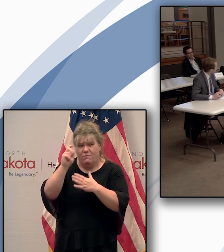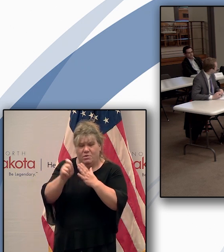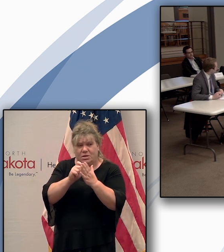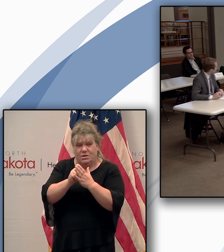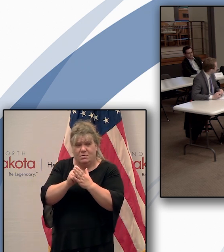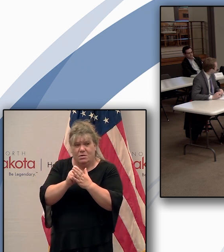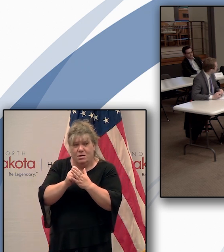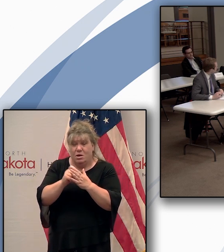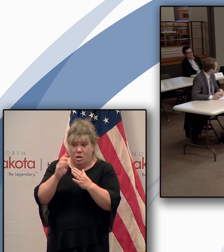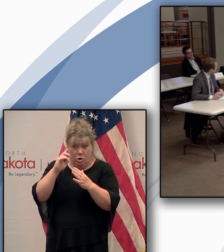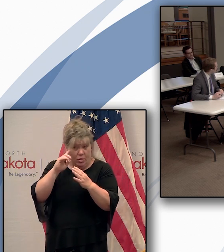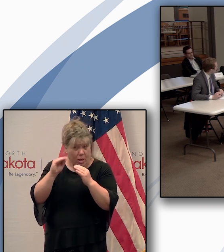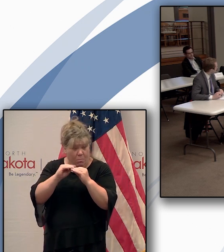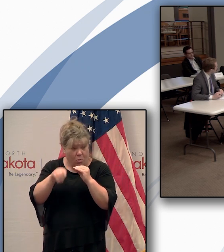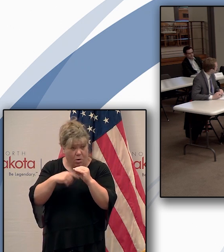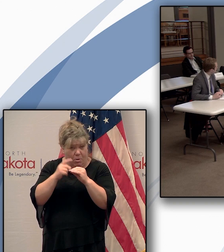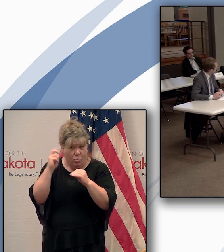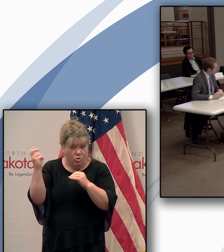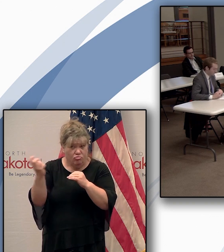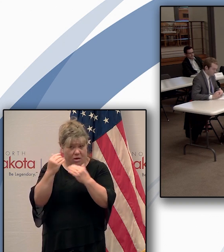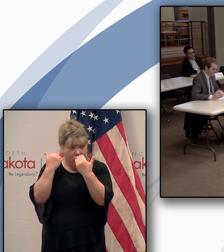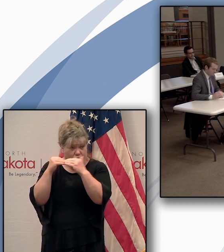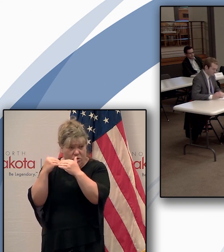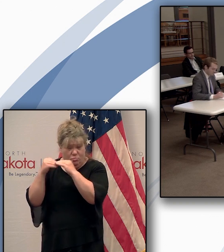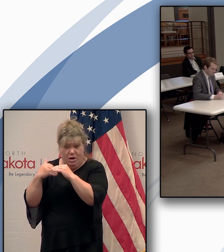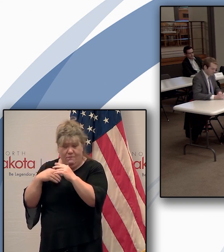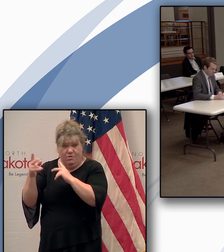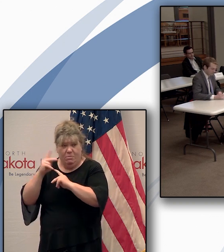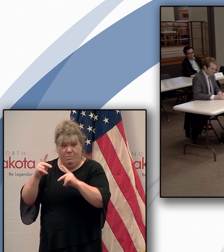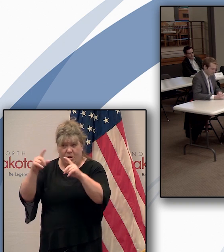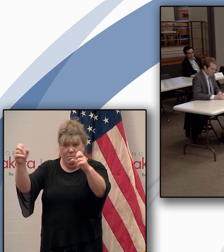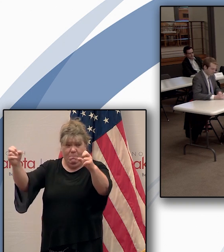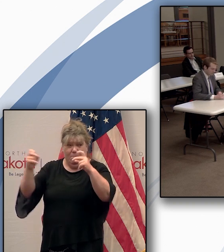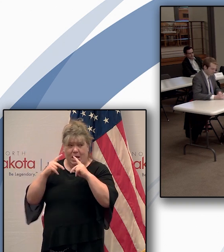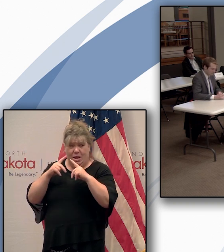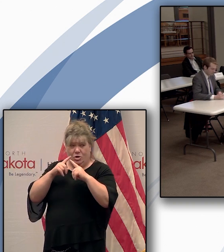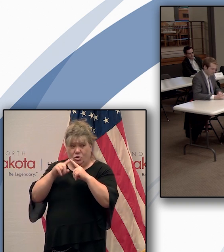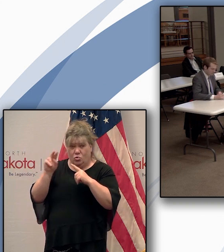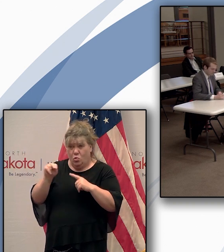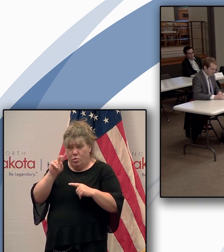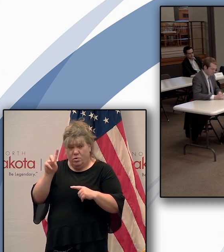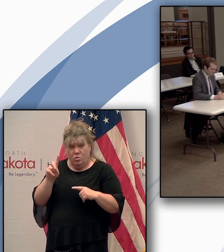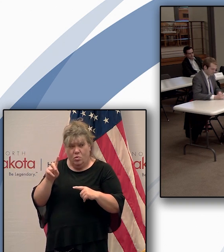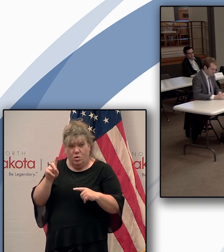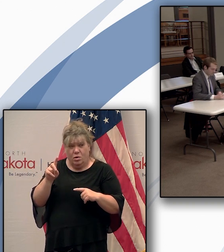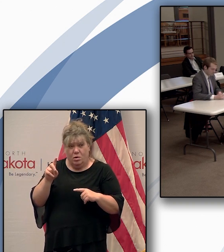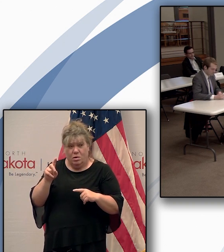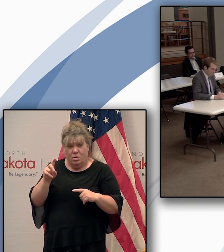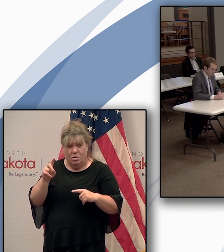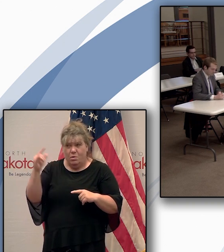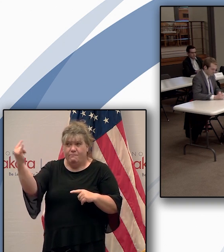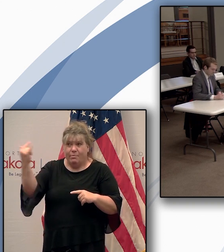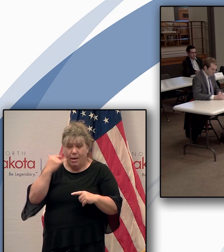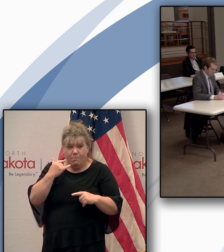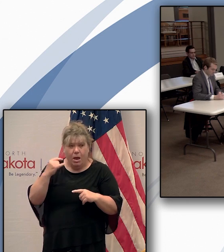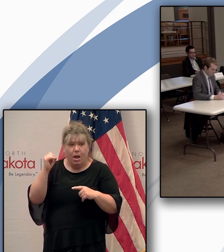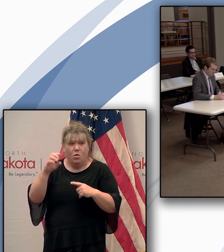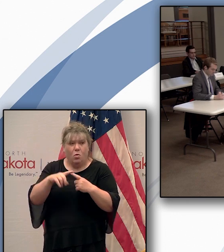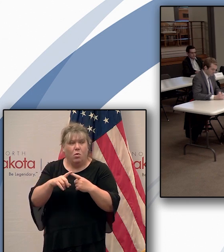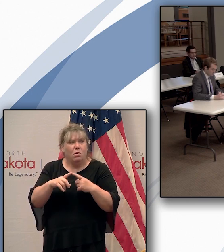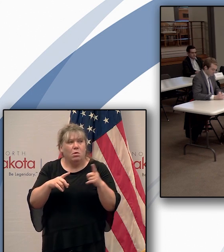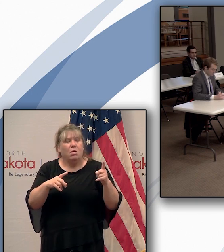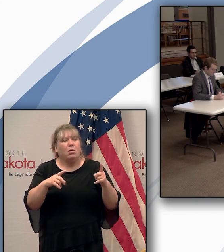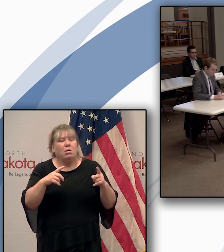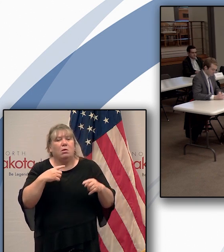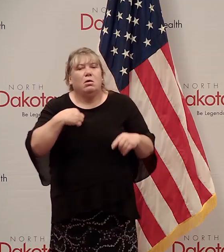about the travel restrictions that you have for people coming back to North Dakota or flying back or driving back? Well,